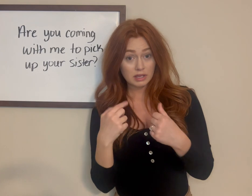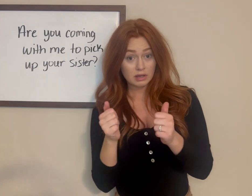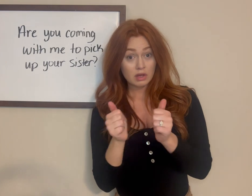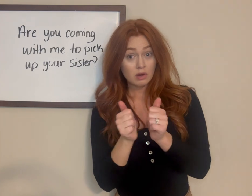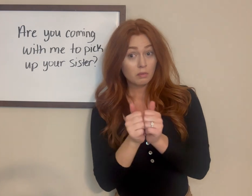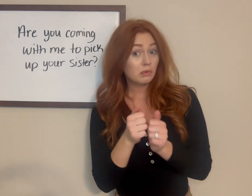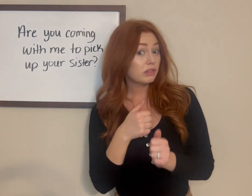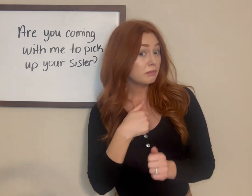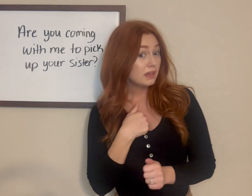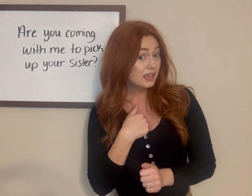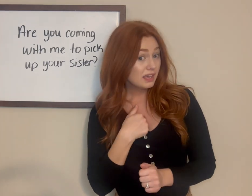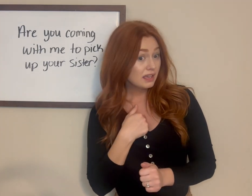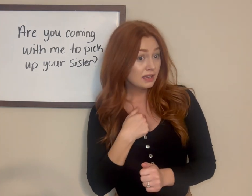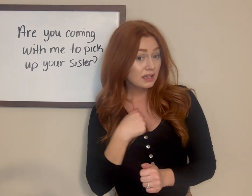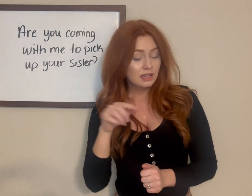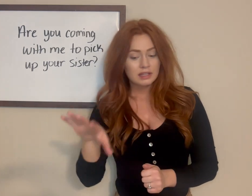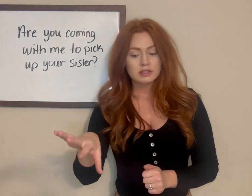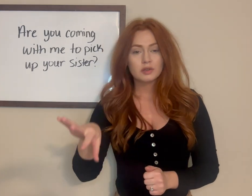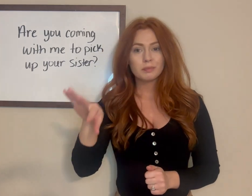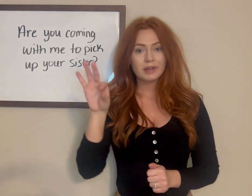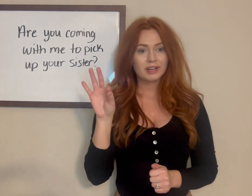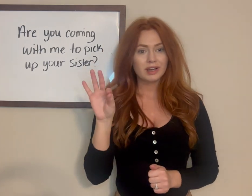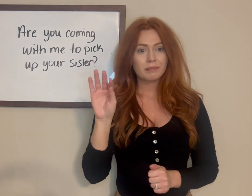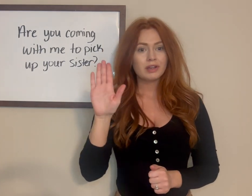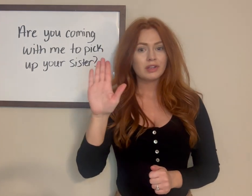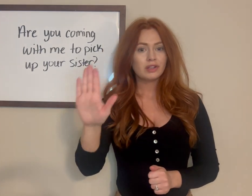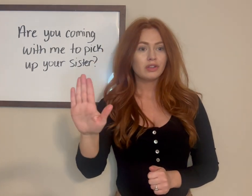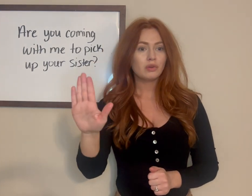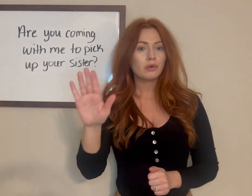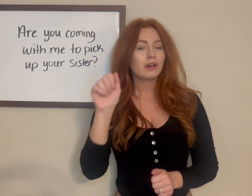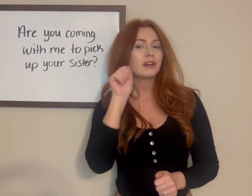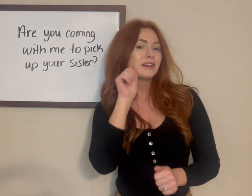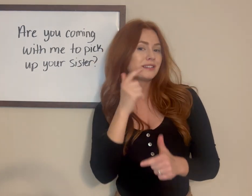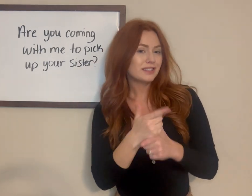with me to pick up your sister.